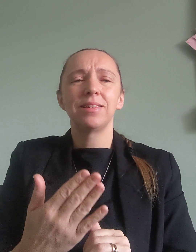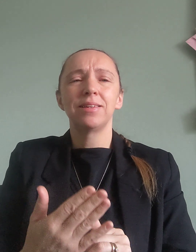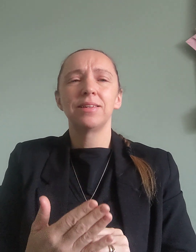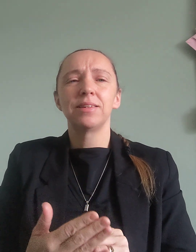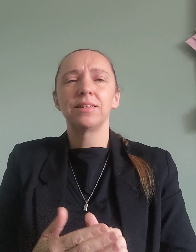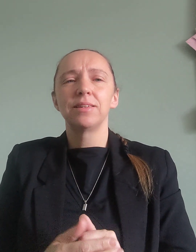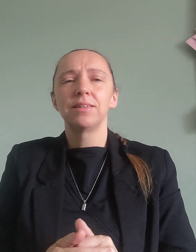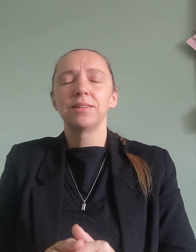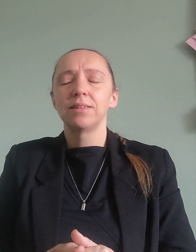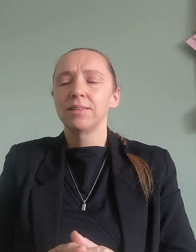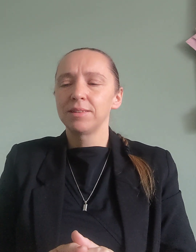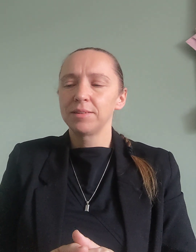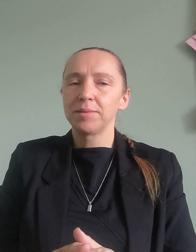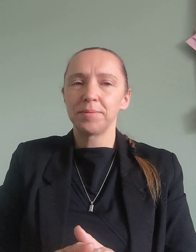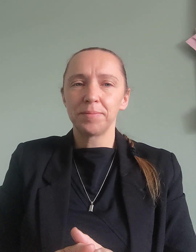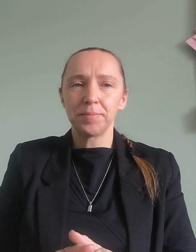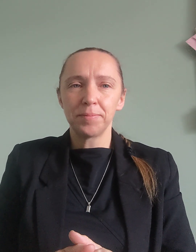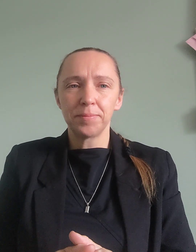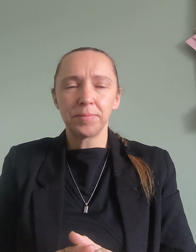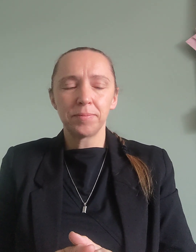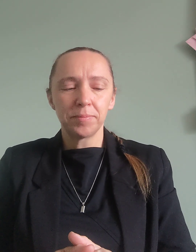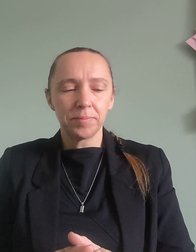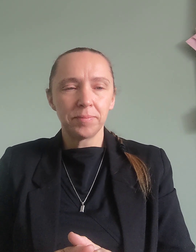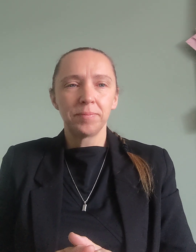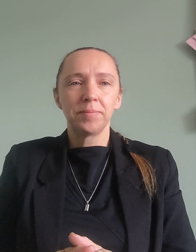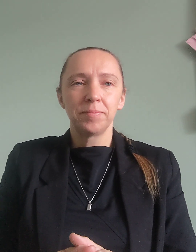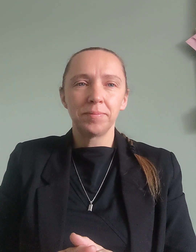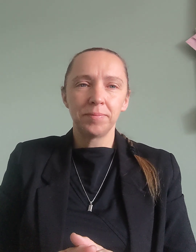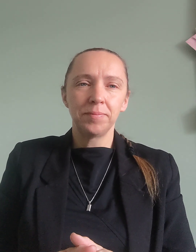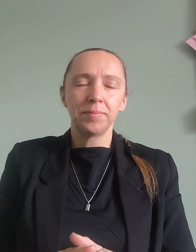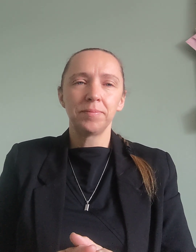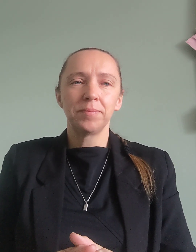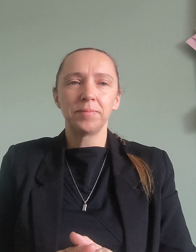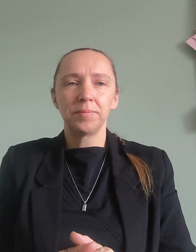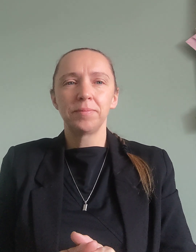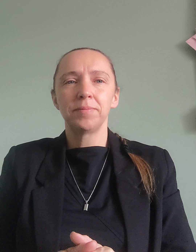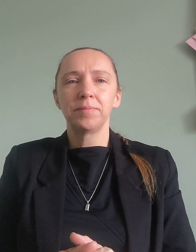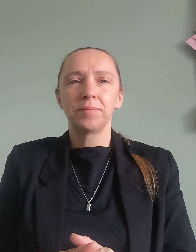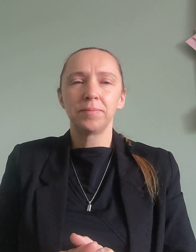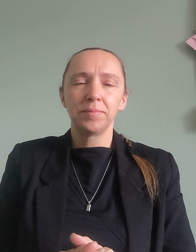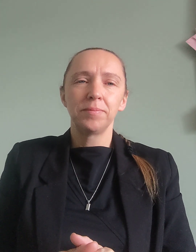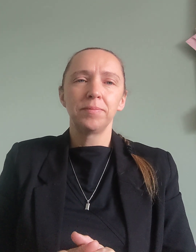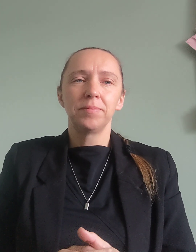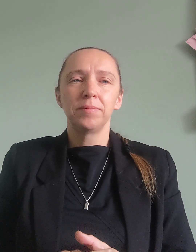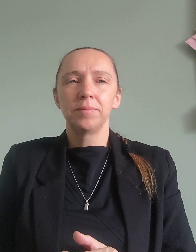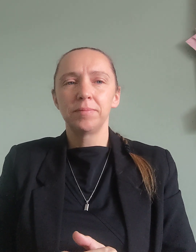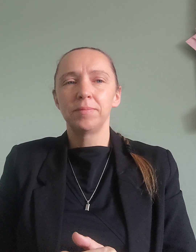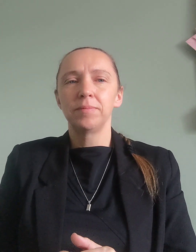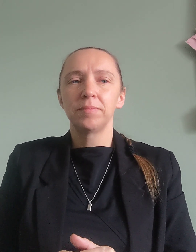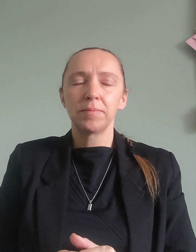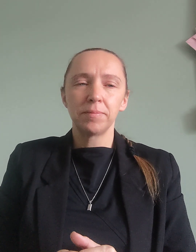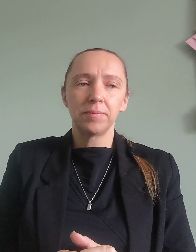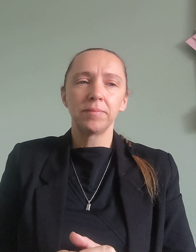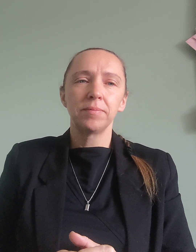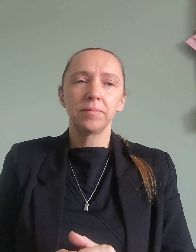if I saw you in heaven?